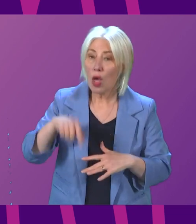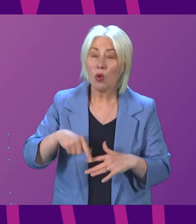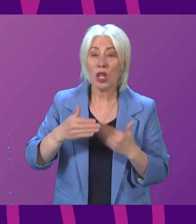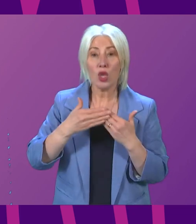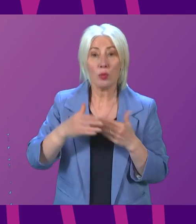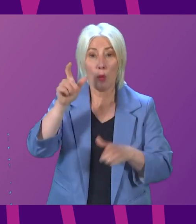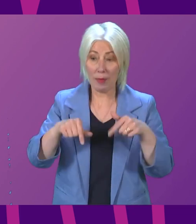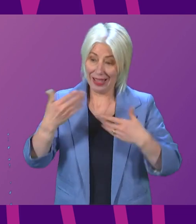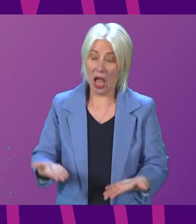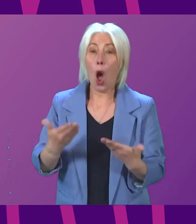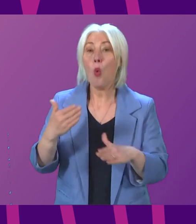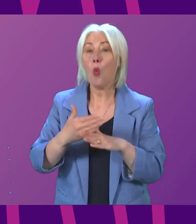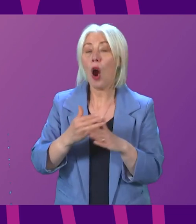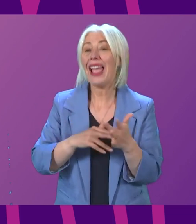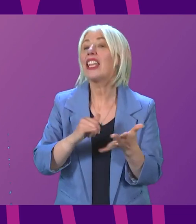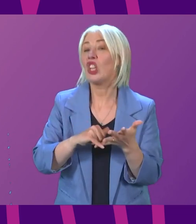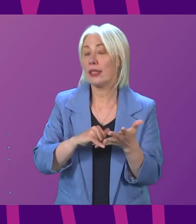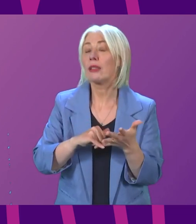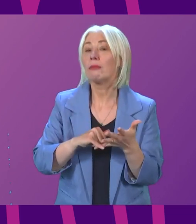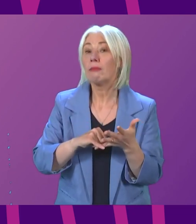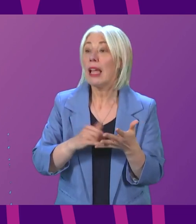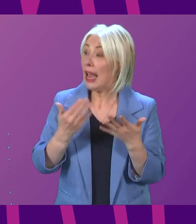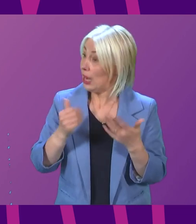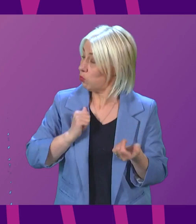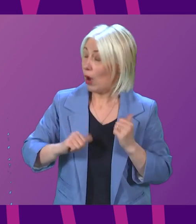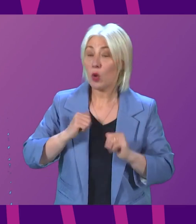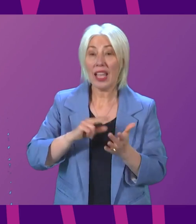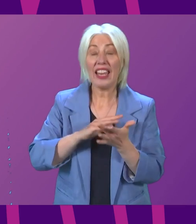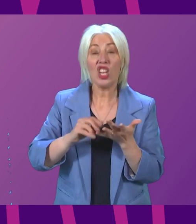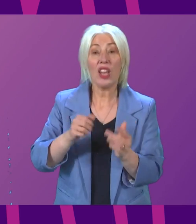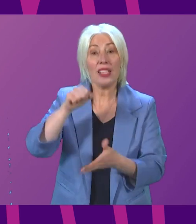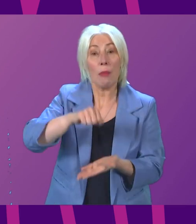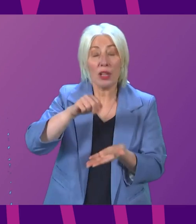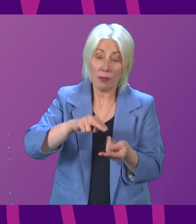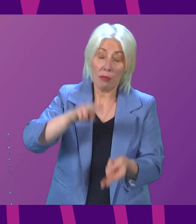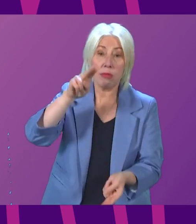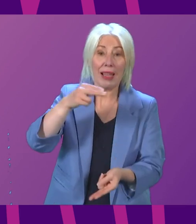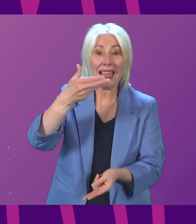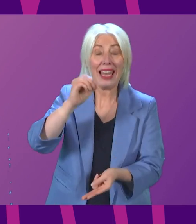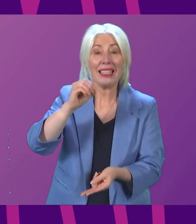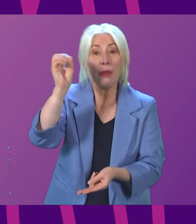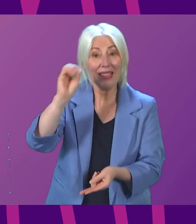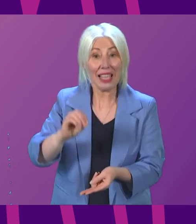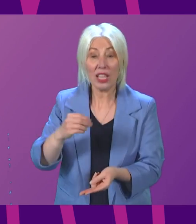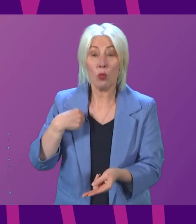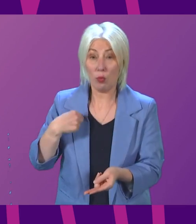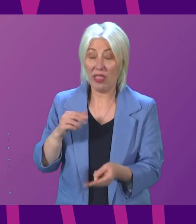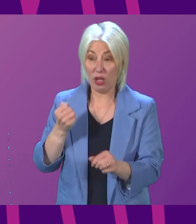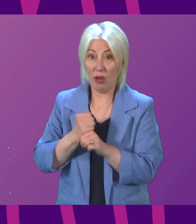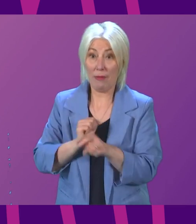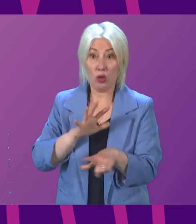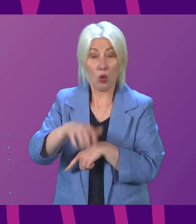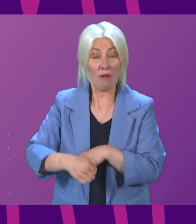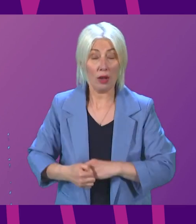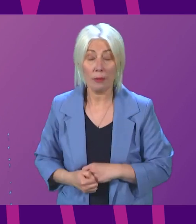working in our NHS. And I'm proud of the fact that I think the NHS budget has increased by about 90% in cash terms since this government took